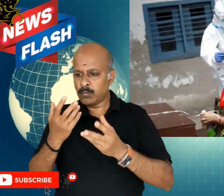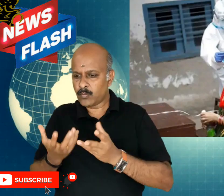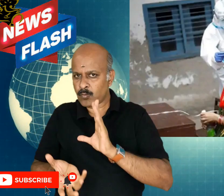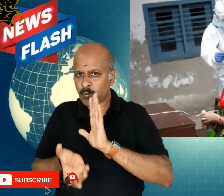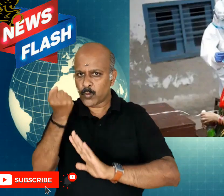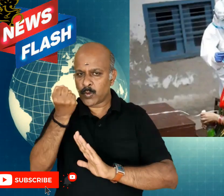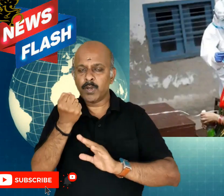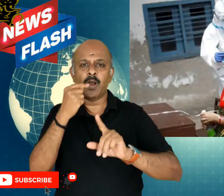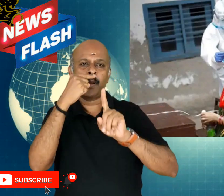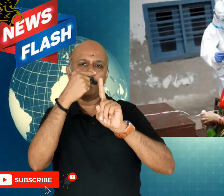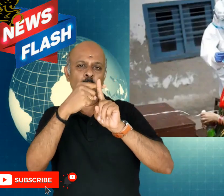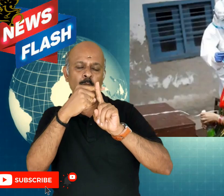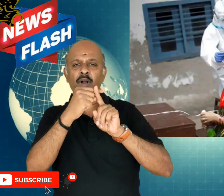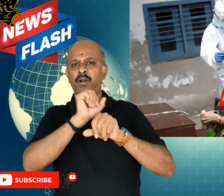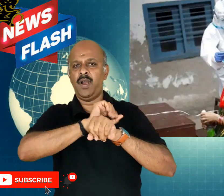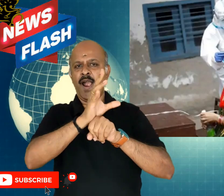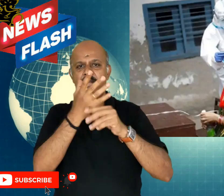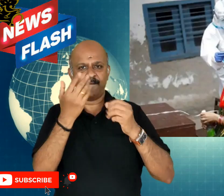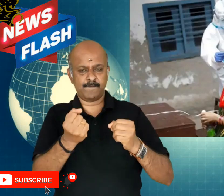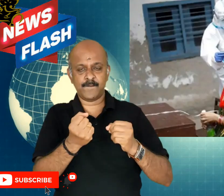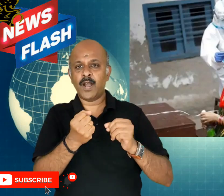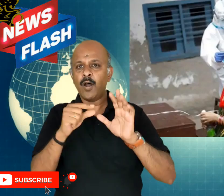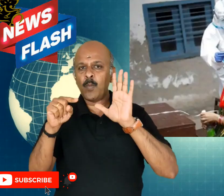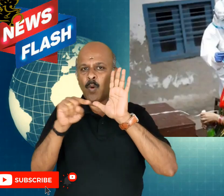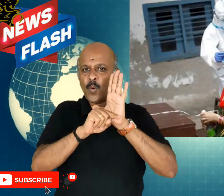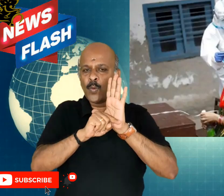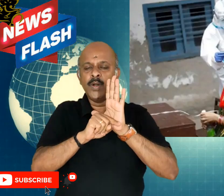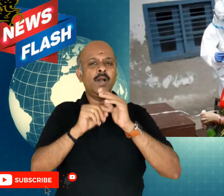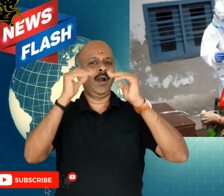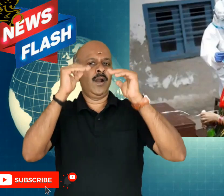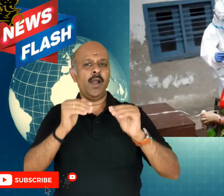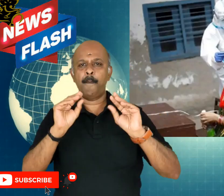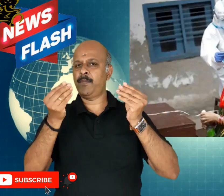tested for positive or negative for the coronavirus.